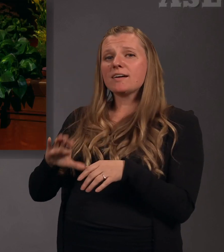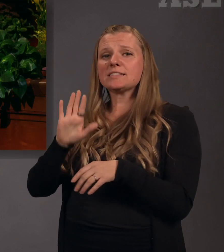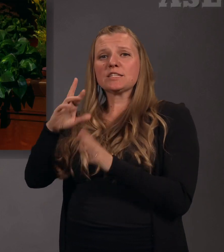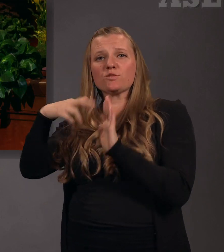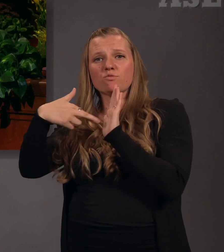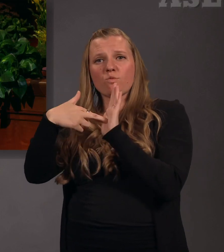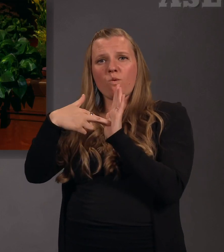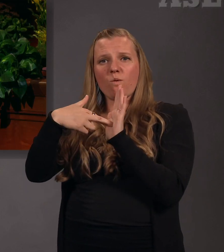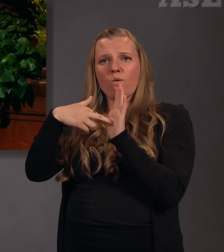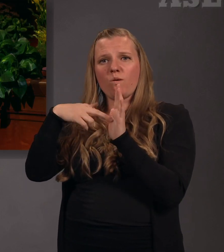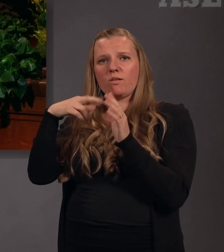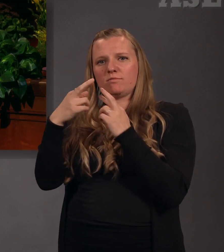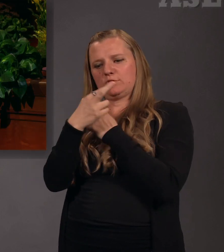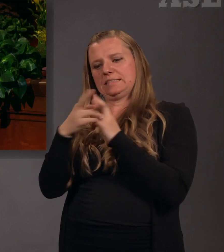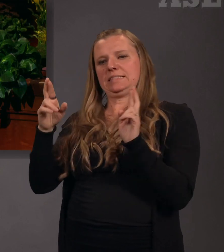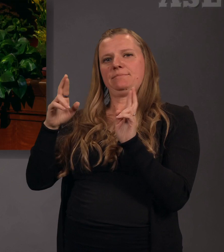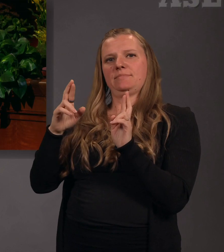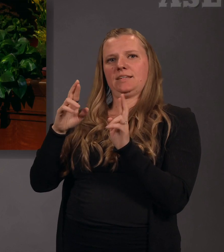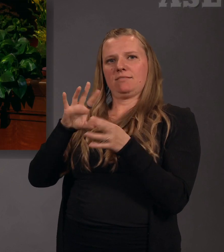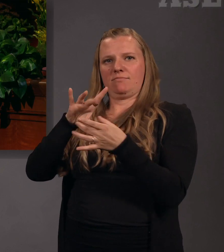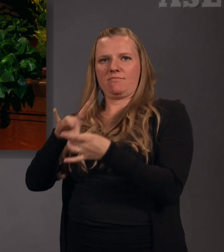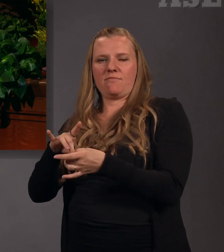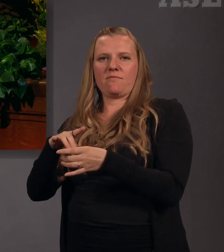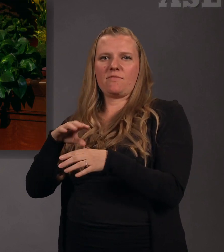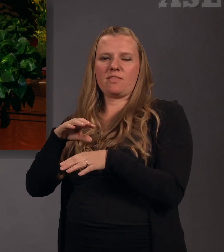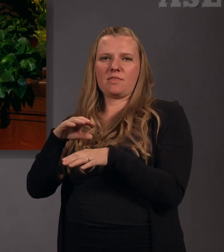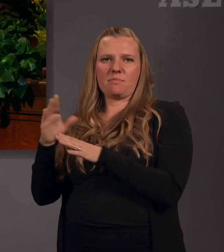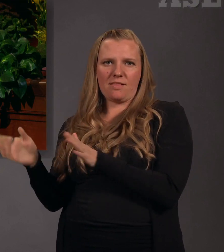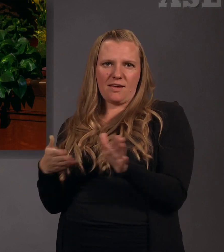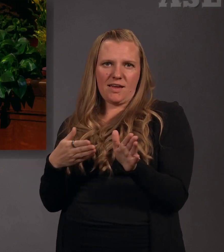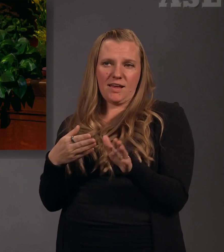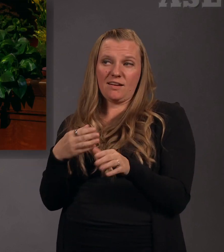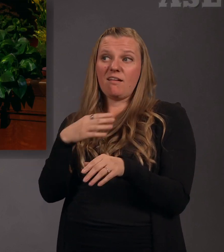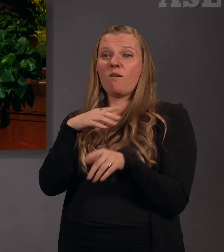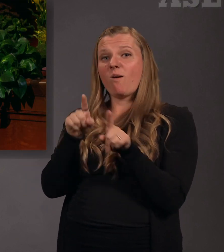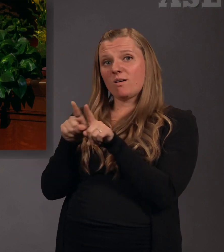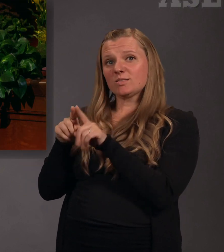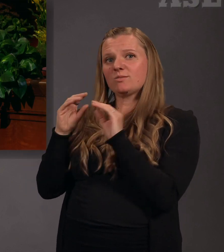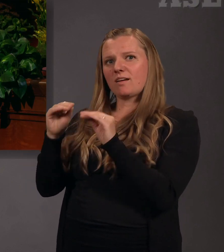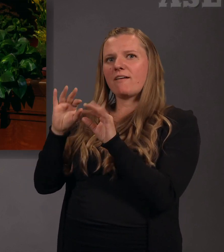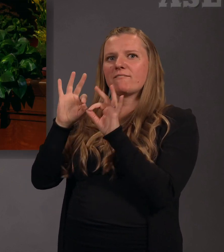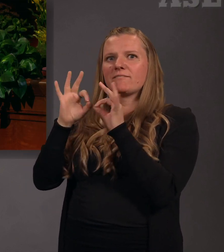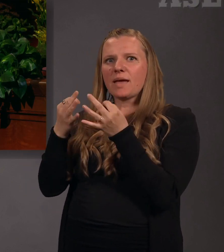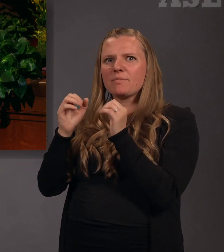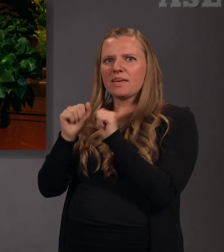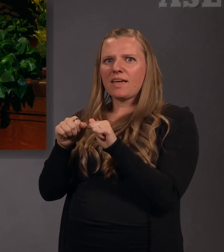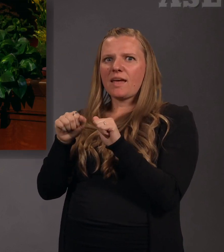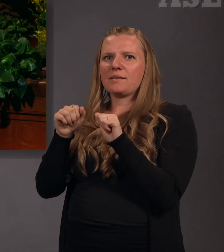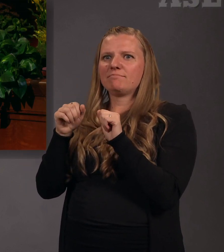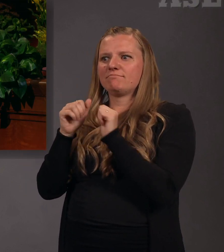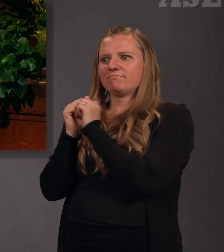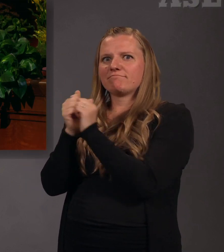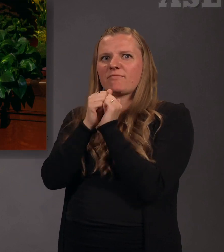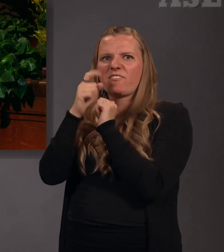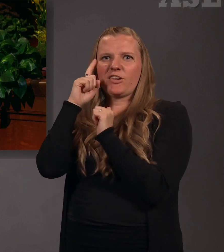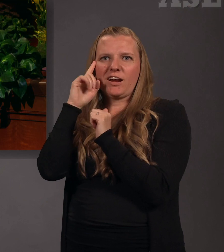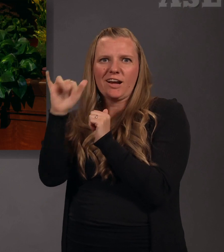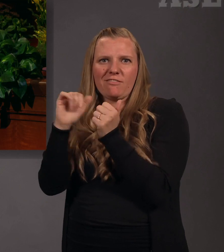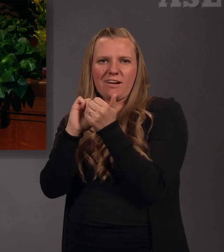redeeming role in that plan, and the doctrine that the family can be united eternally through the sealing